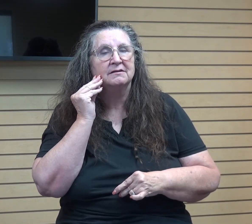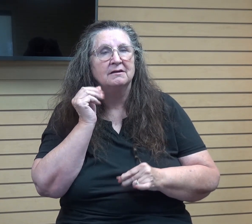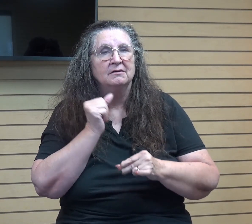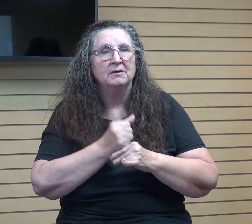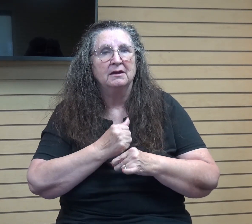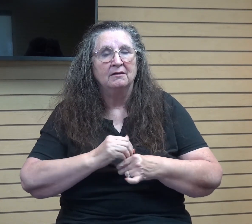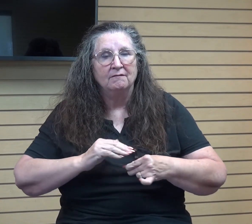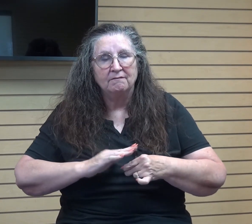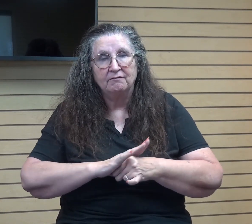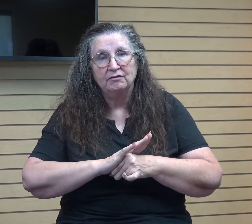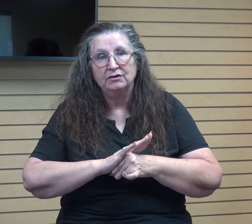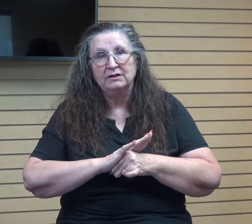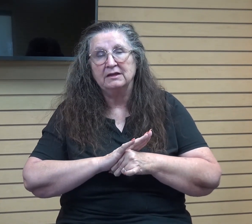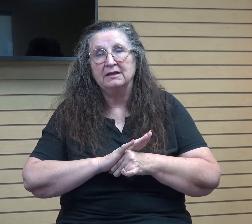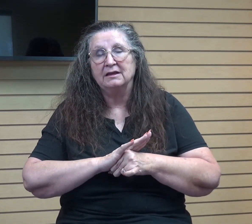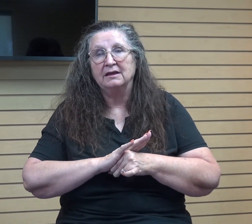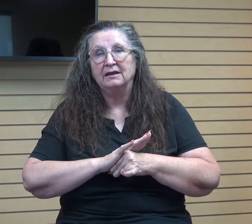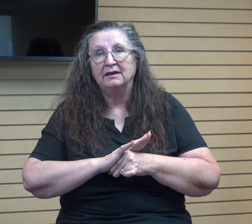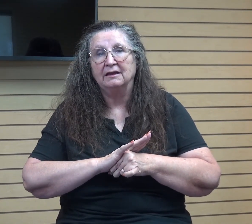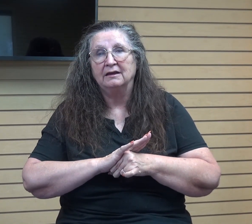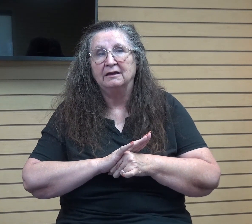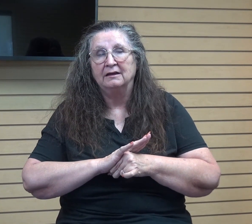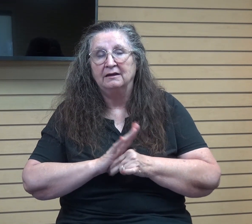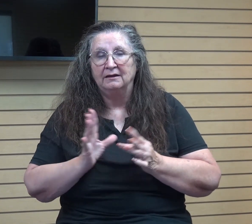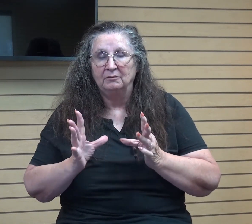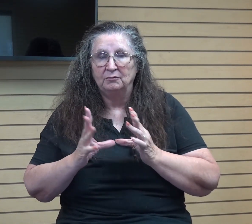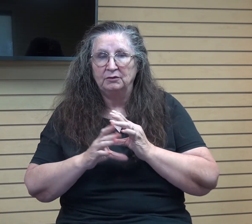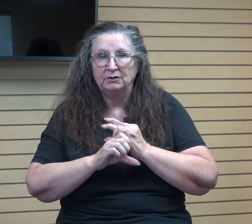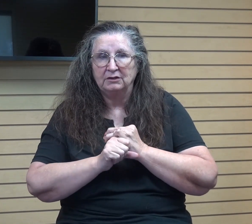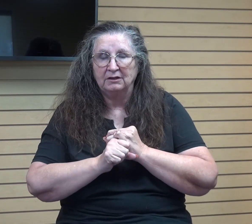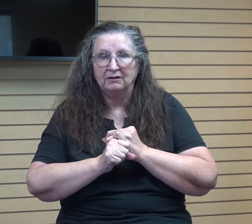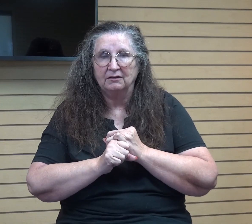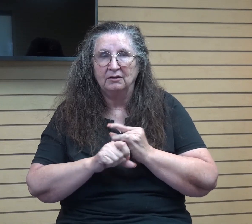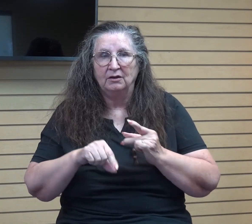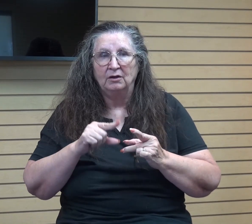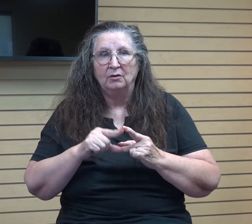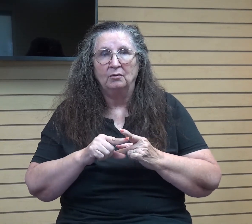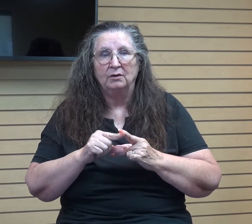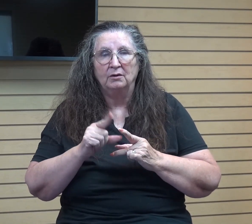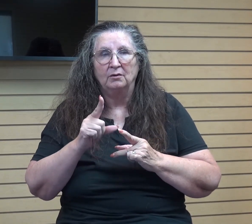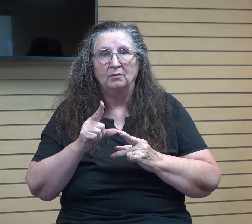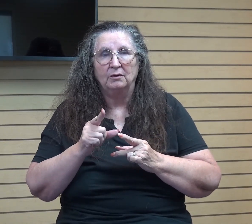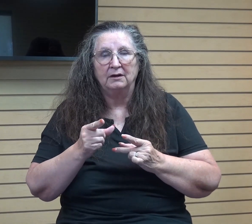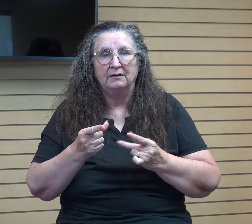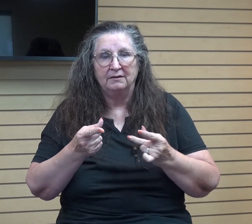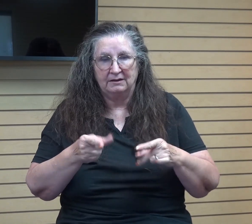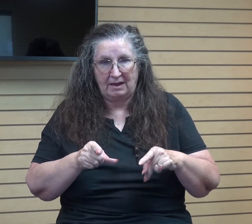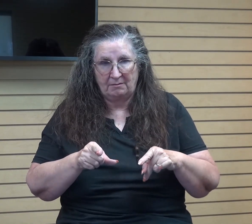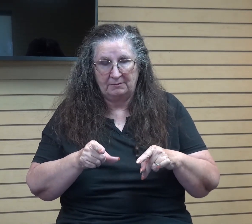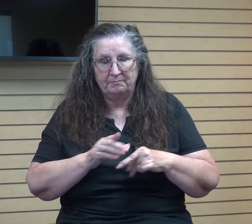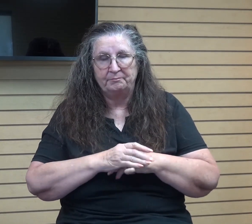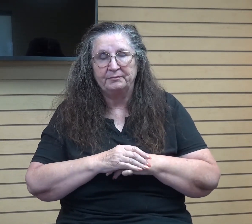put together on one occasion when my father